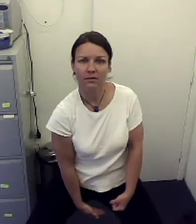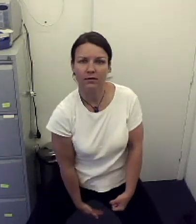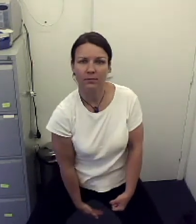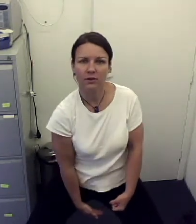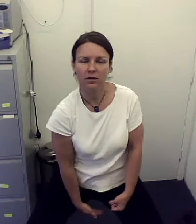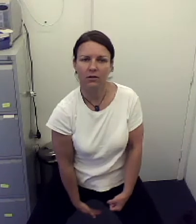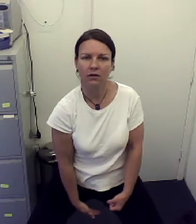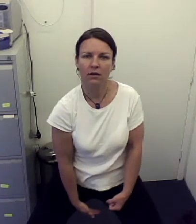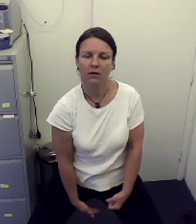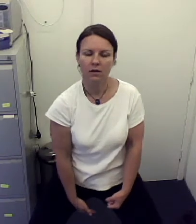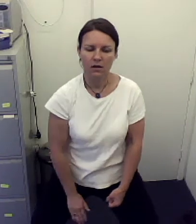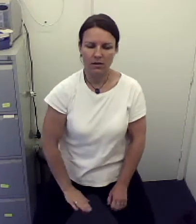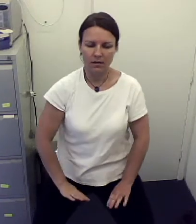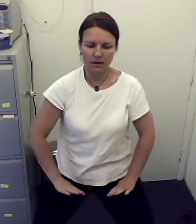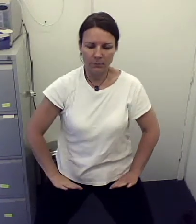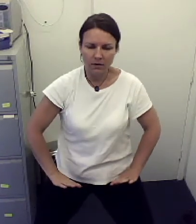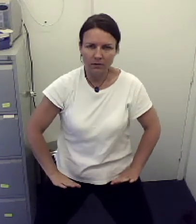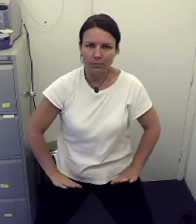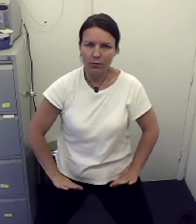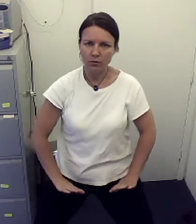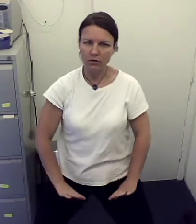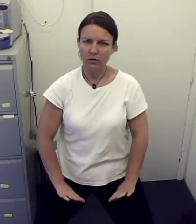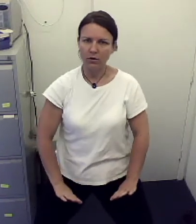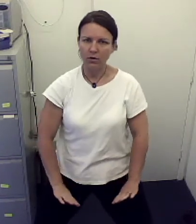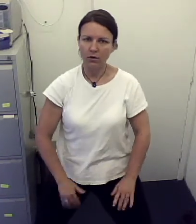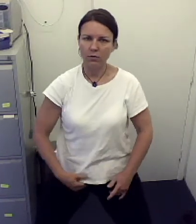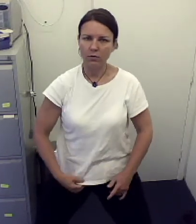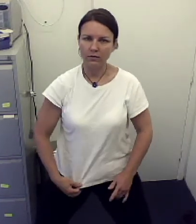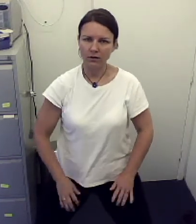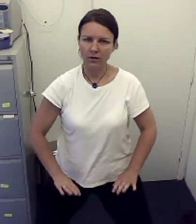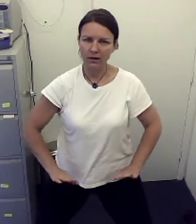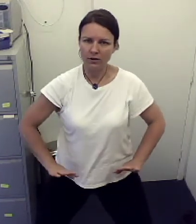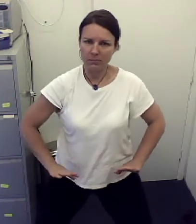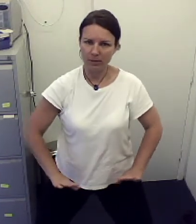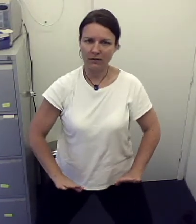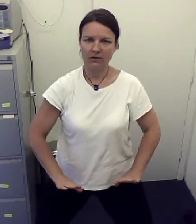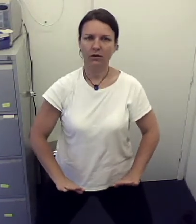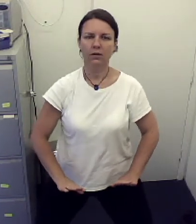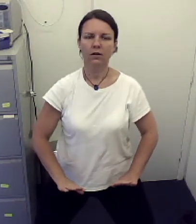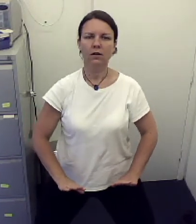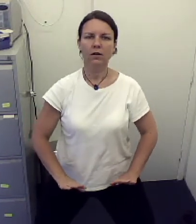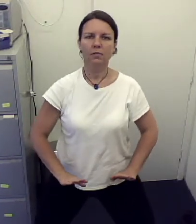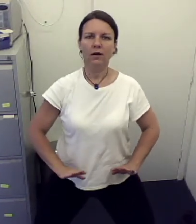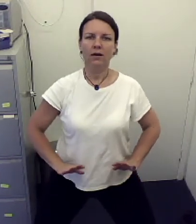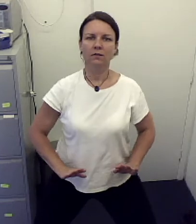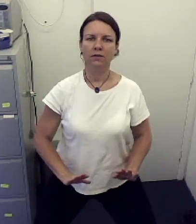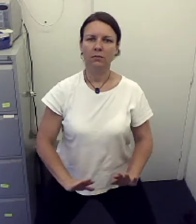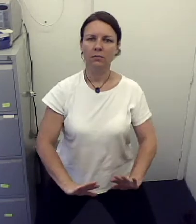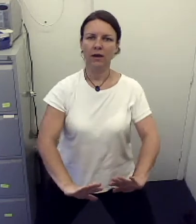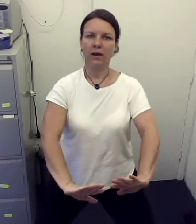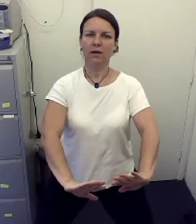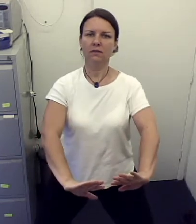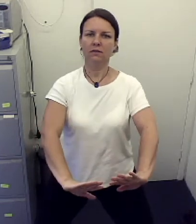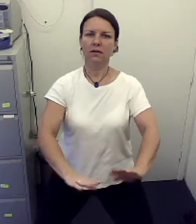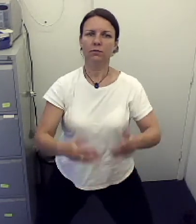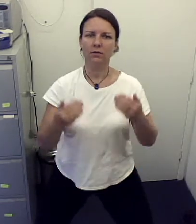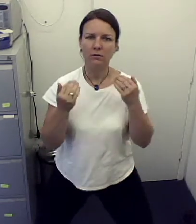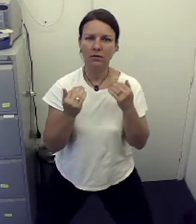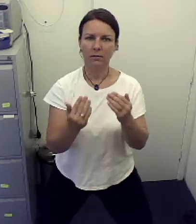the big chakra. Then I'm going to push her cords and her energy back to her. By doing that with my hands and also with the